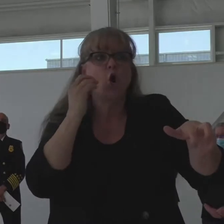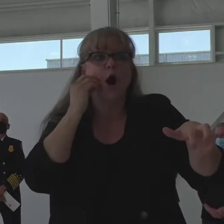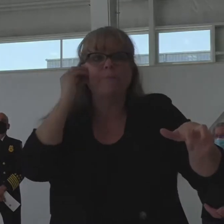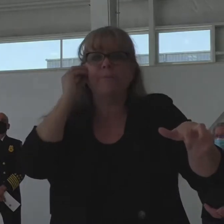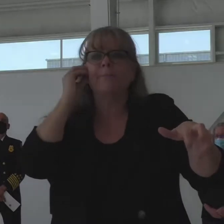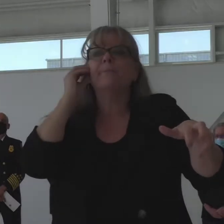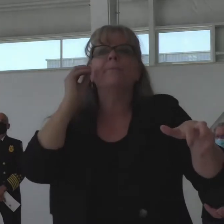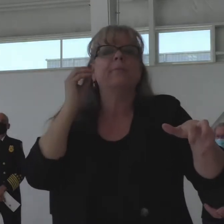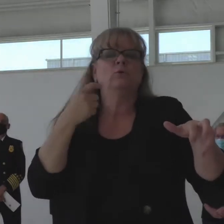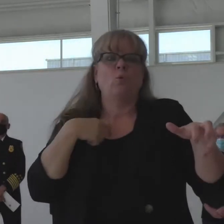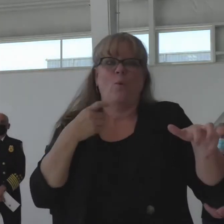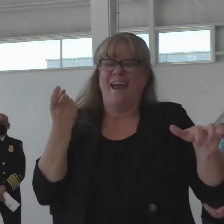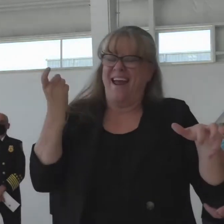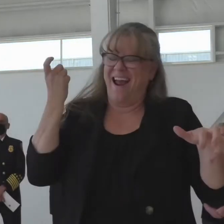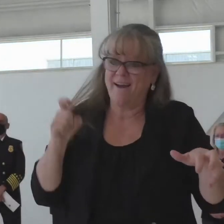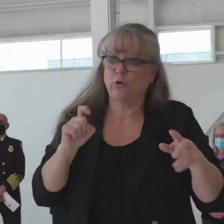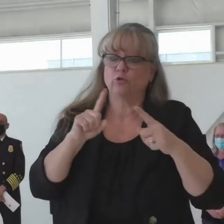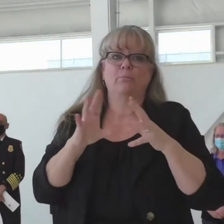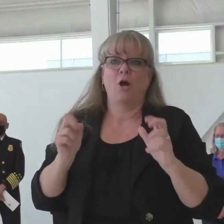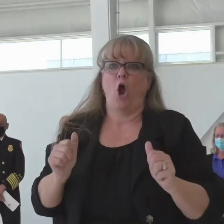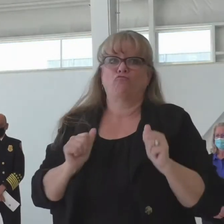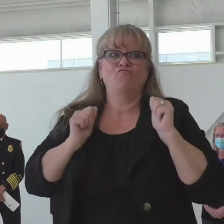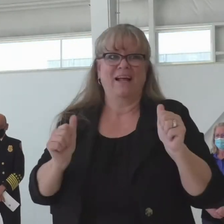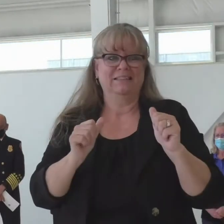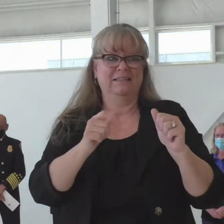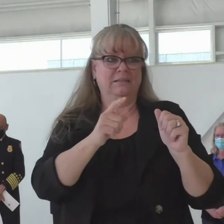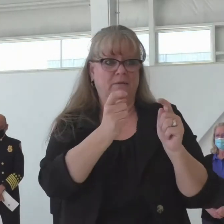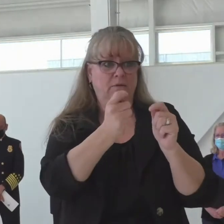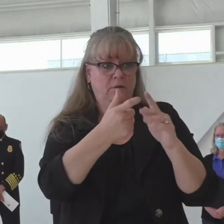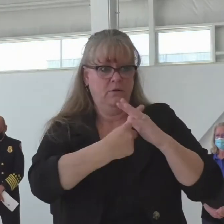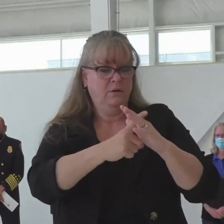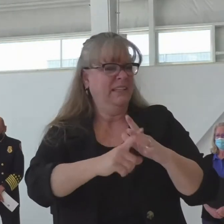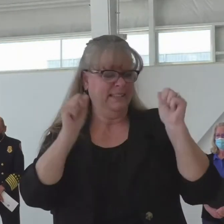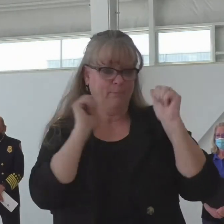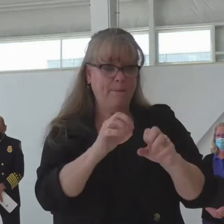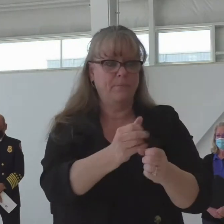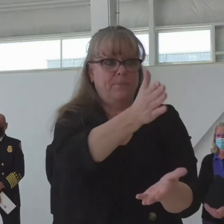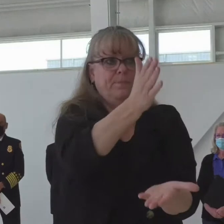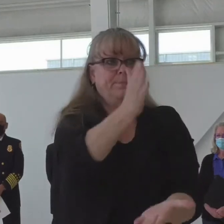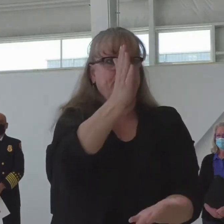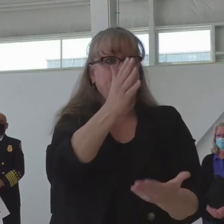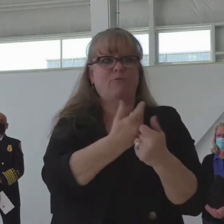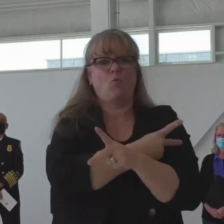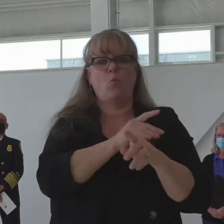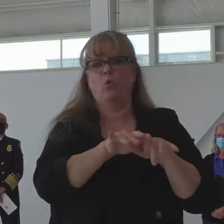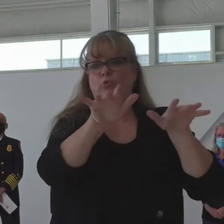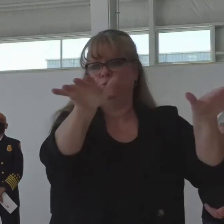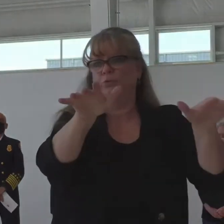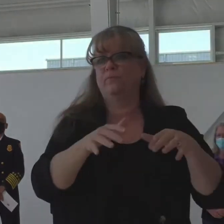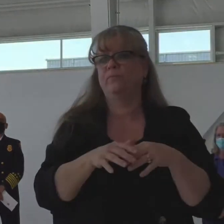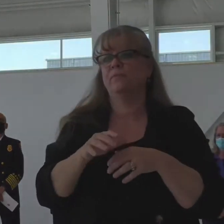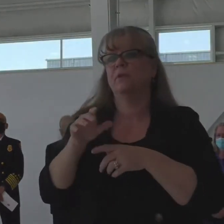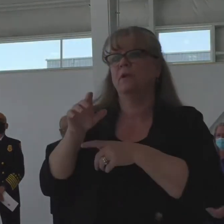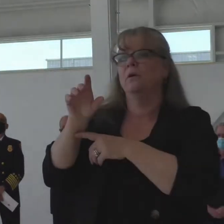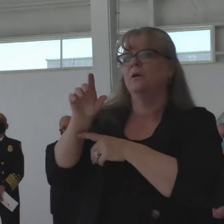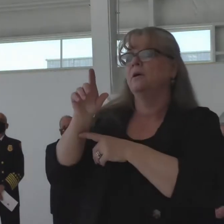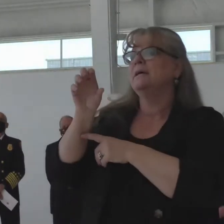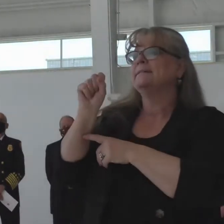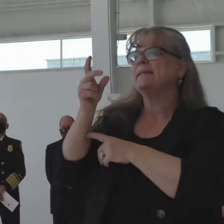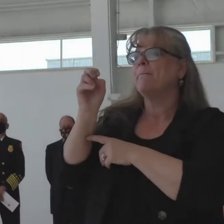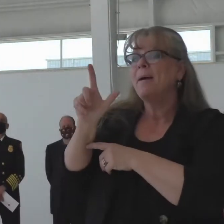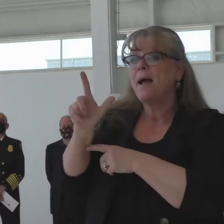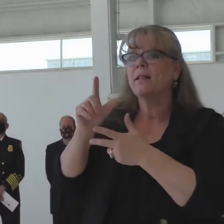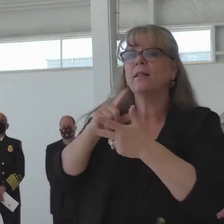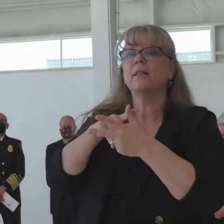attack, and we've proven the effect on this. San Miguel County, El Paso County, Mesa County, I could go on and on about places we saw success,